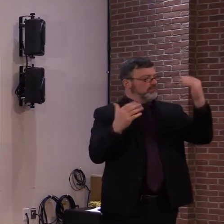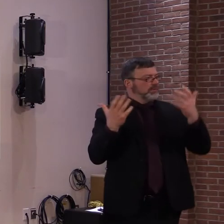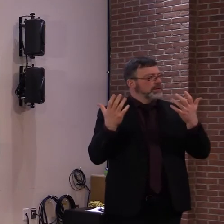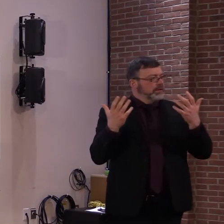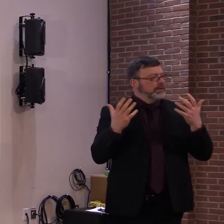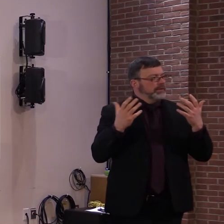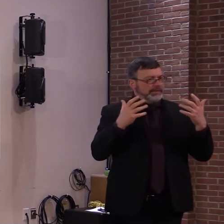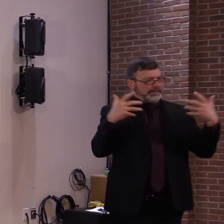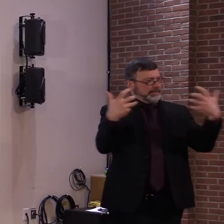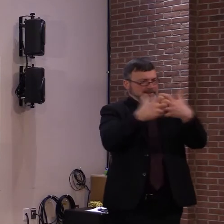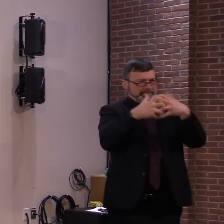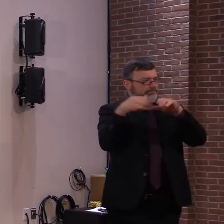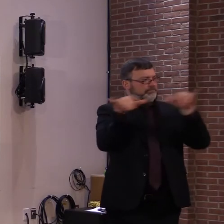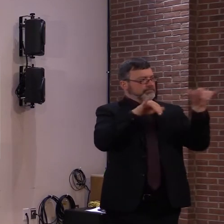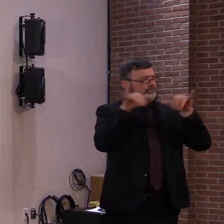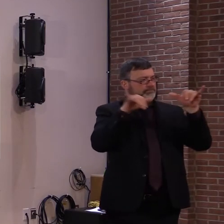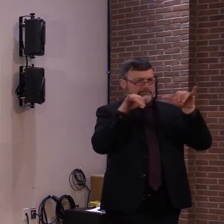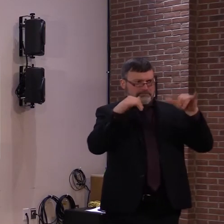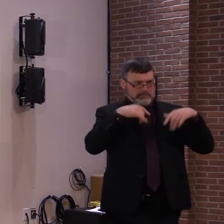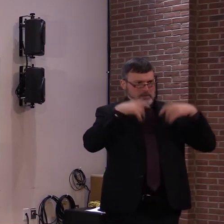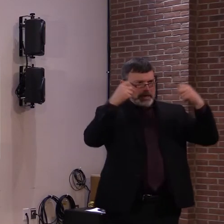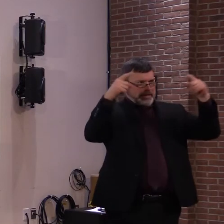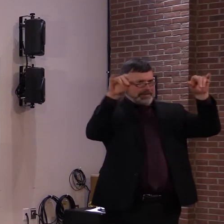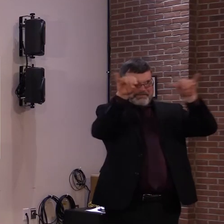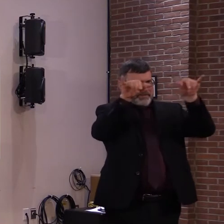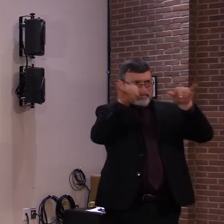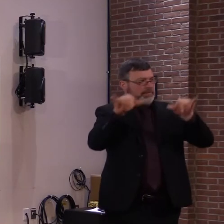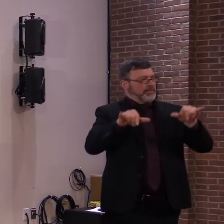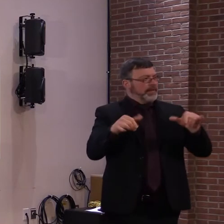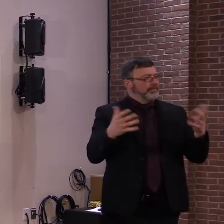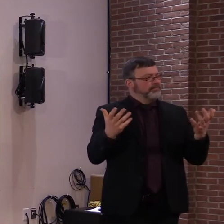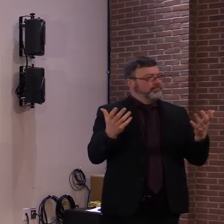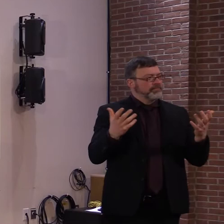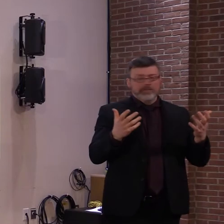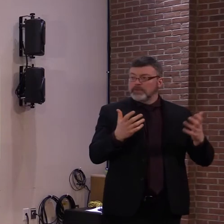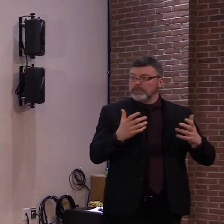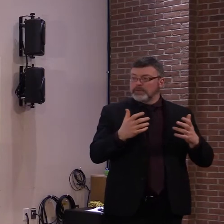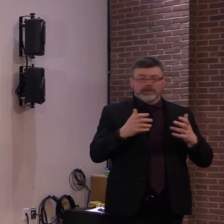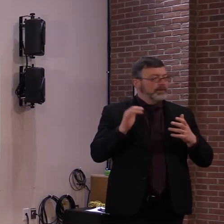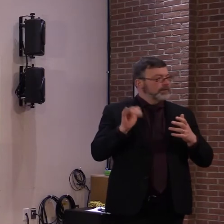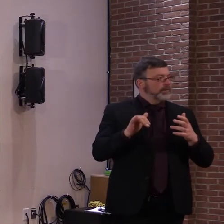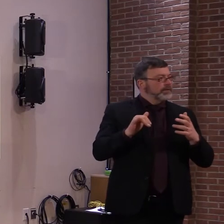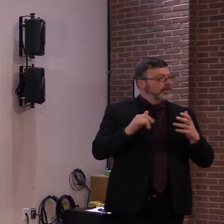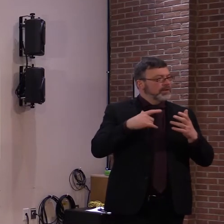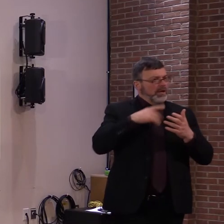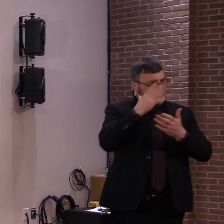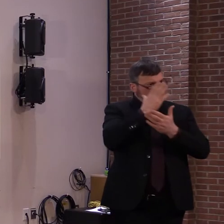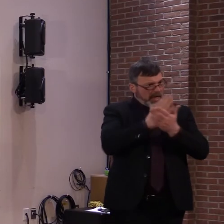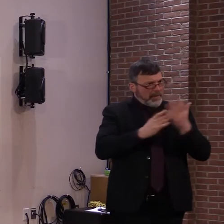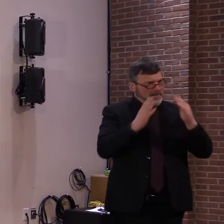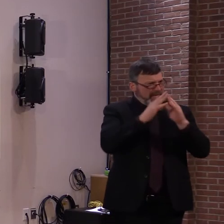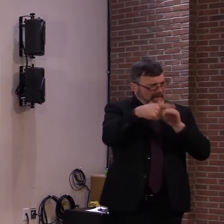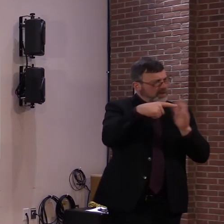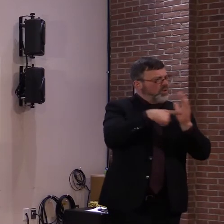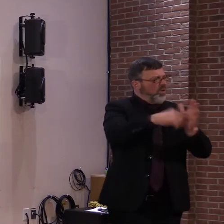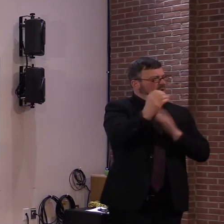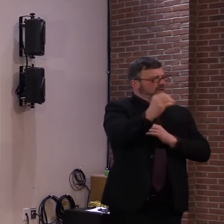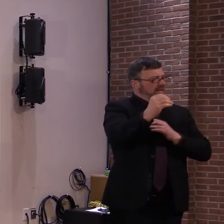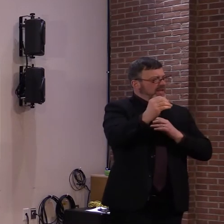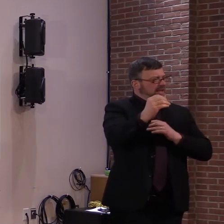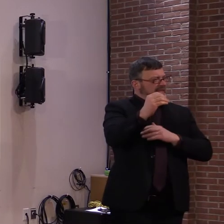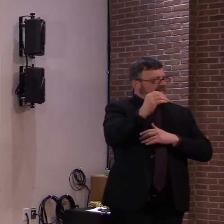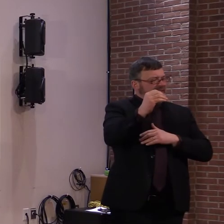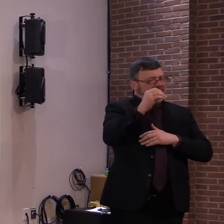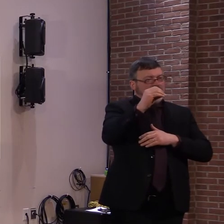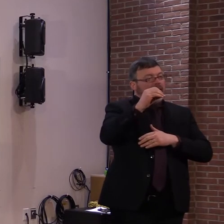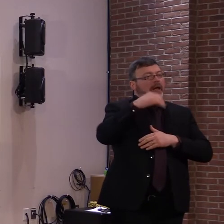so there's several communities, for example, in our school district that have zero cases, even though people know that there are people with cases there. And they get sort of logged